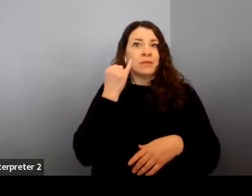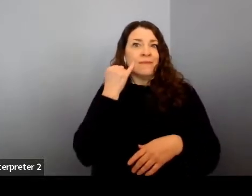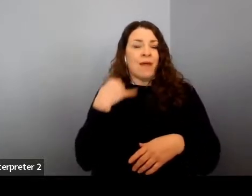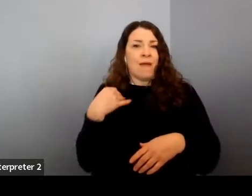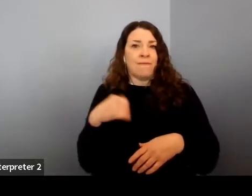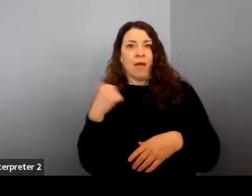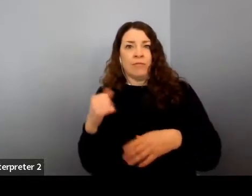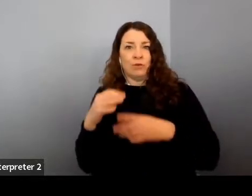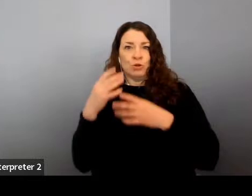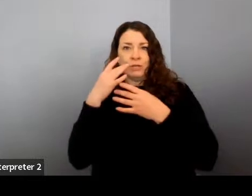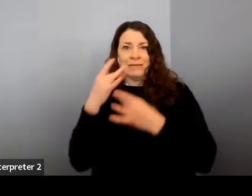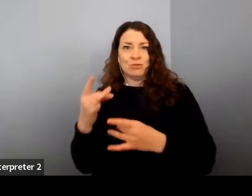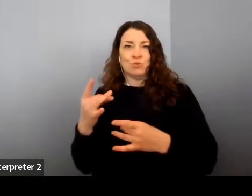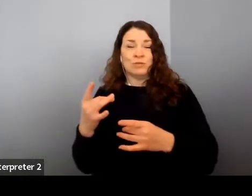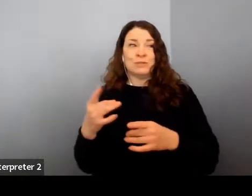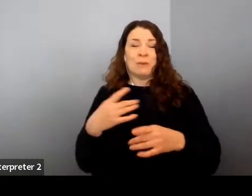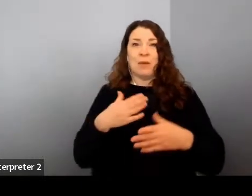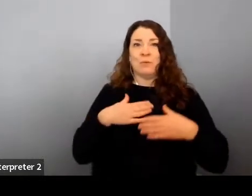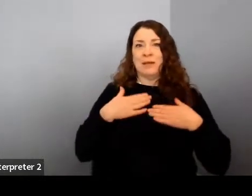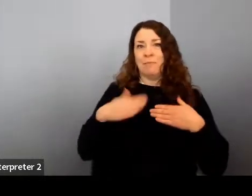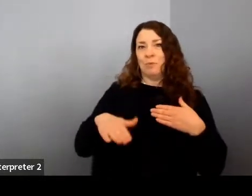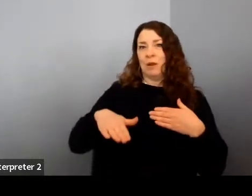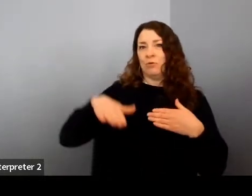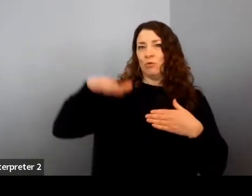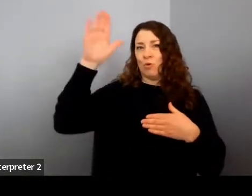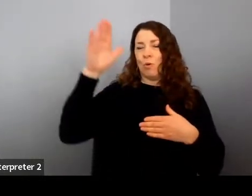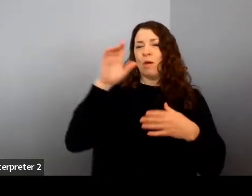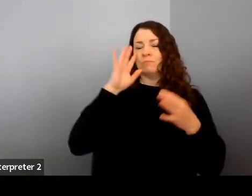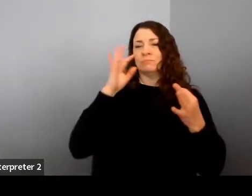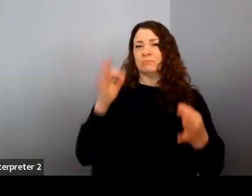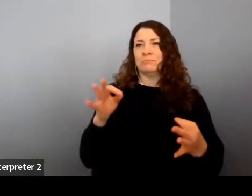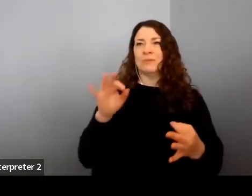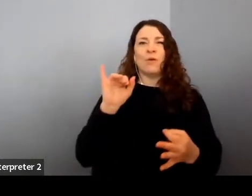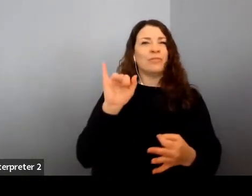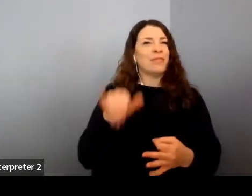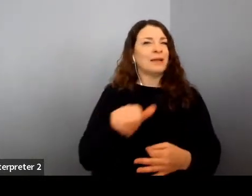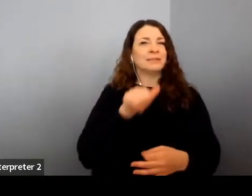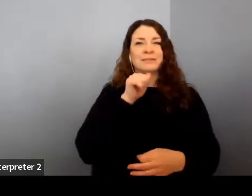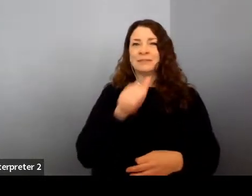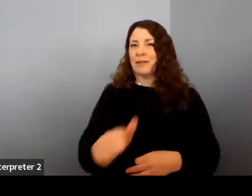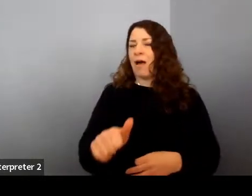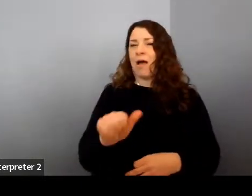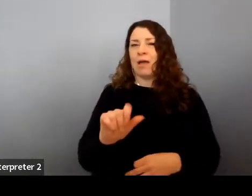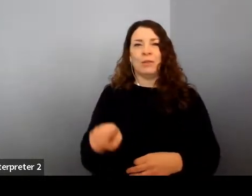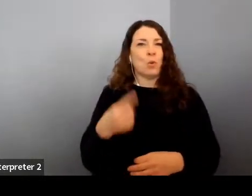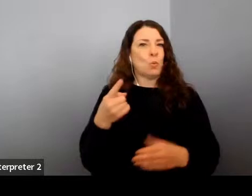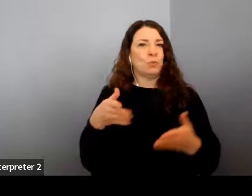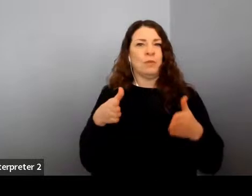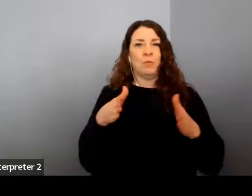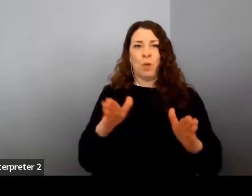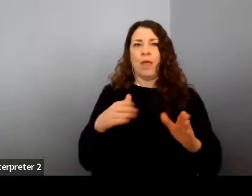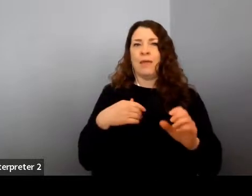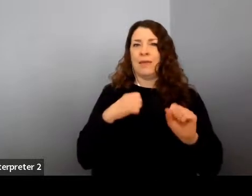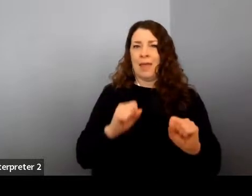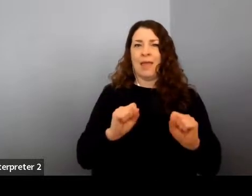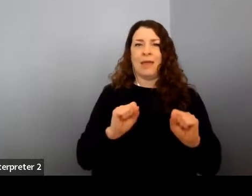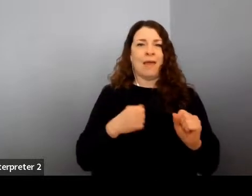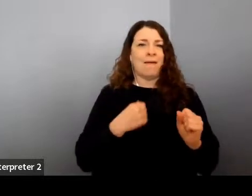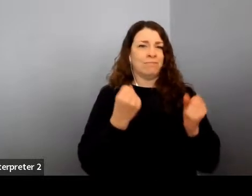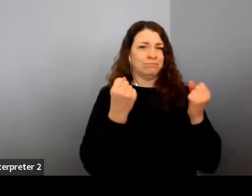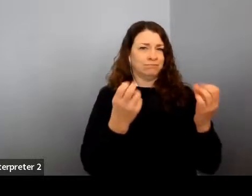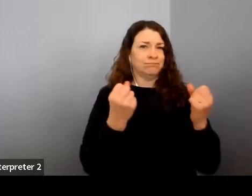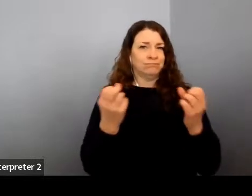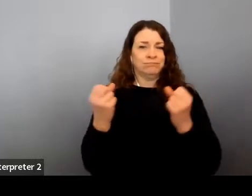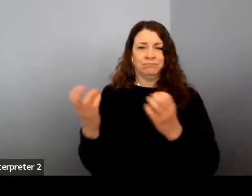to discover that that's not the case, that you can have multitudes. And of course, that comes with a lot of,